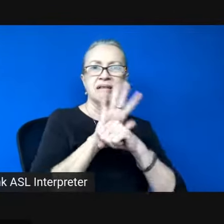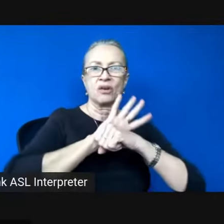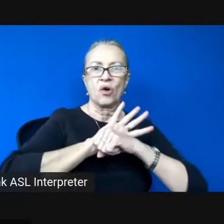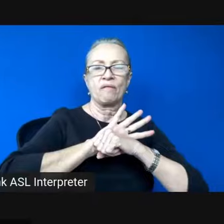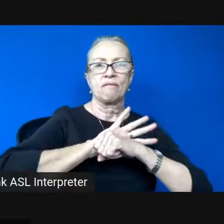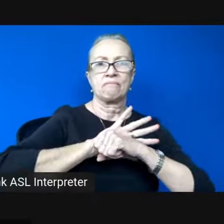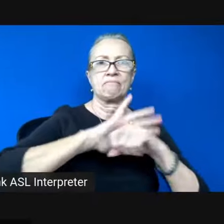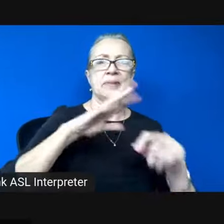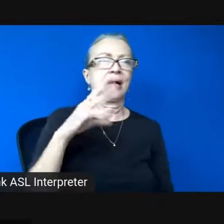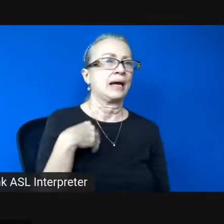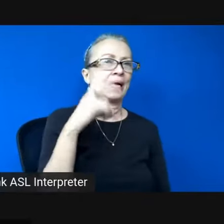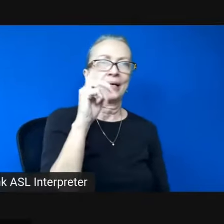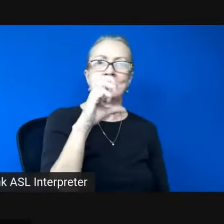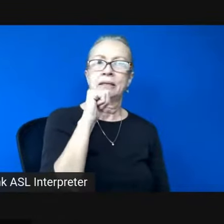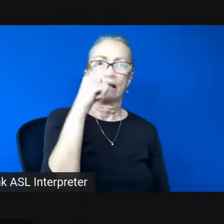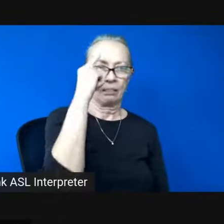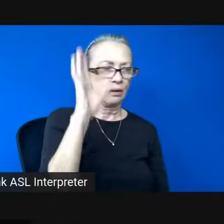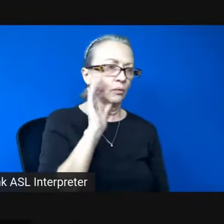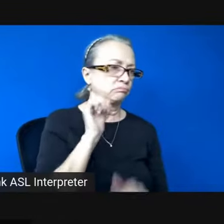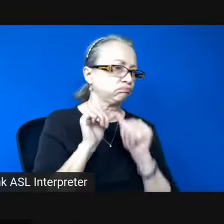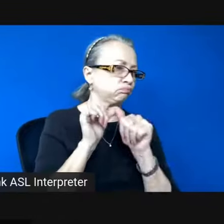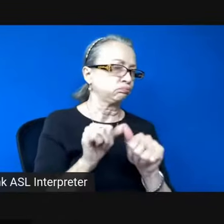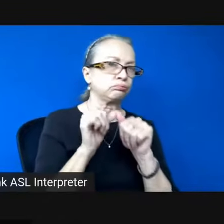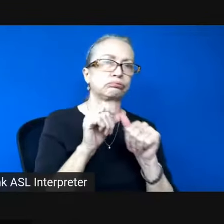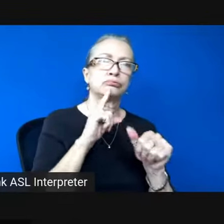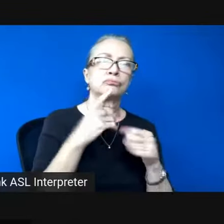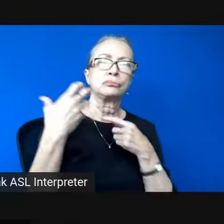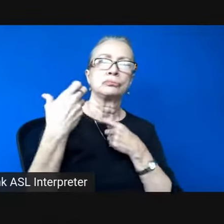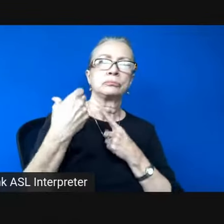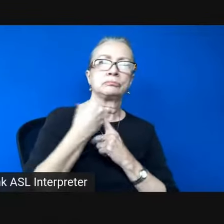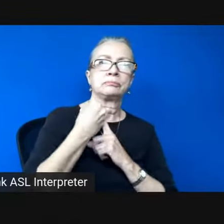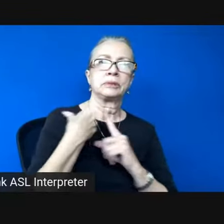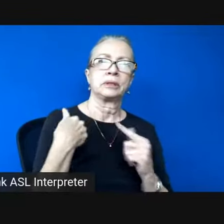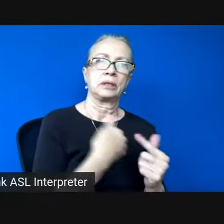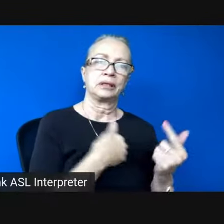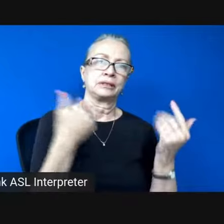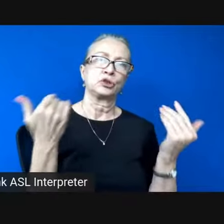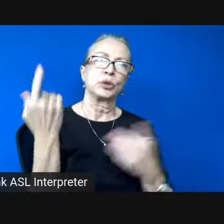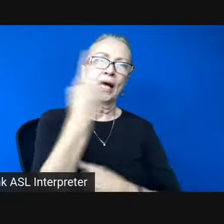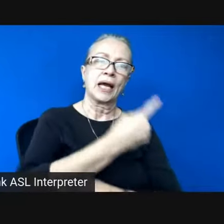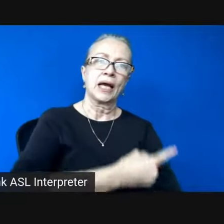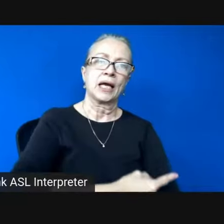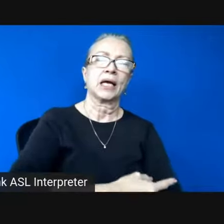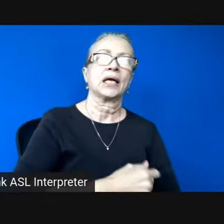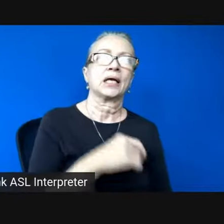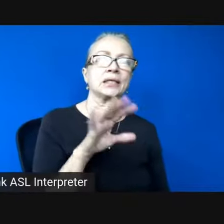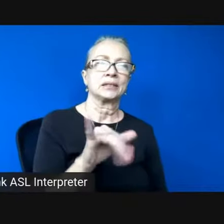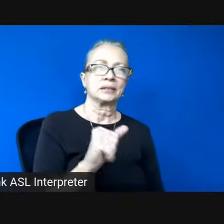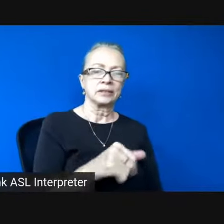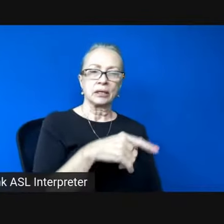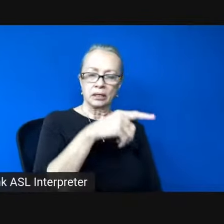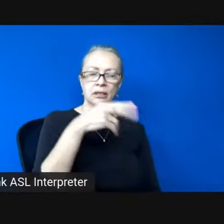and I did not think it would still be relevant today. It's called Black As.